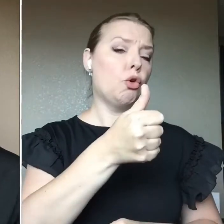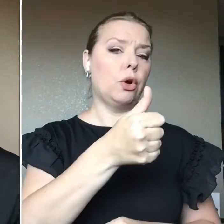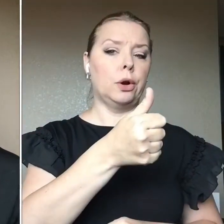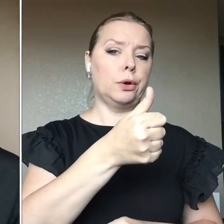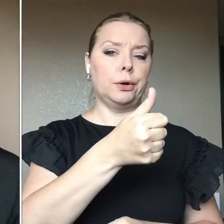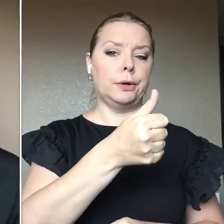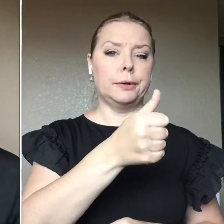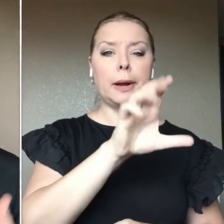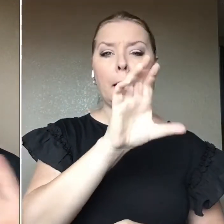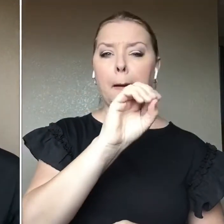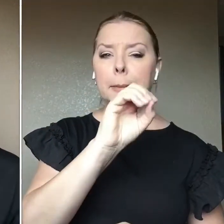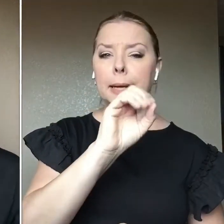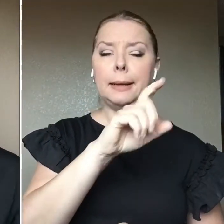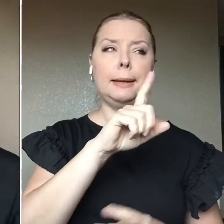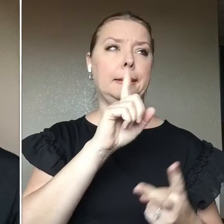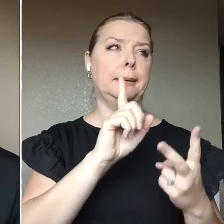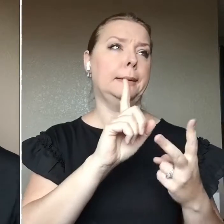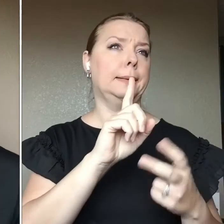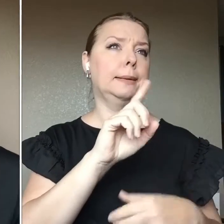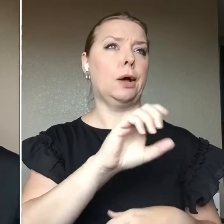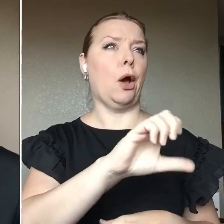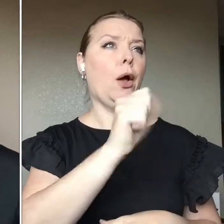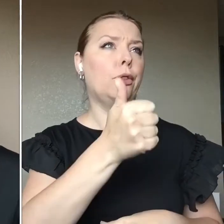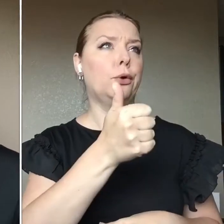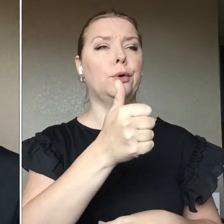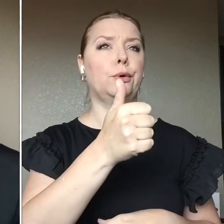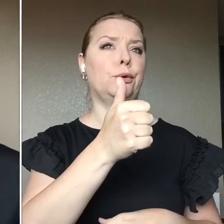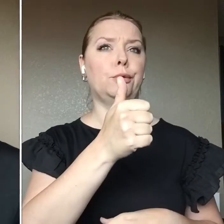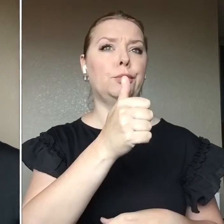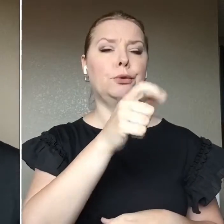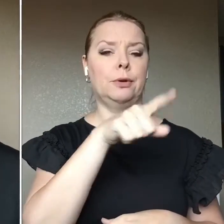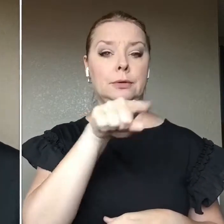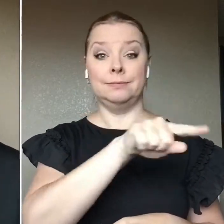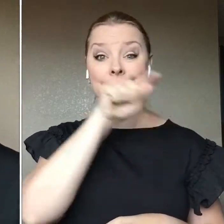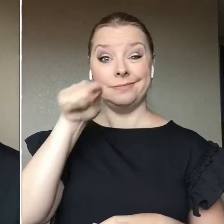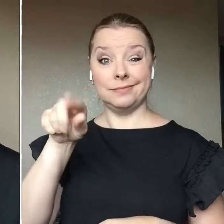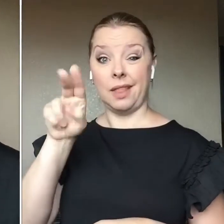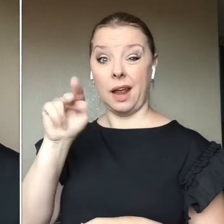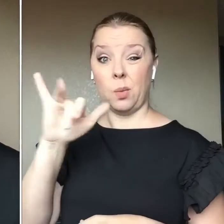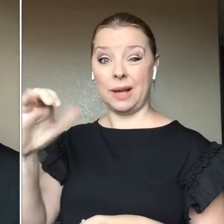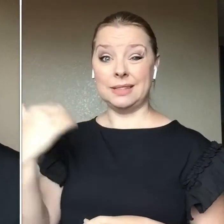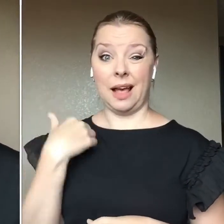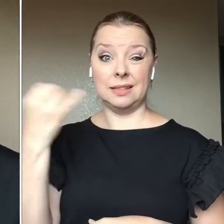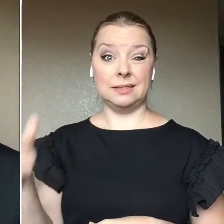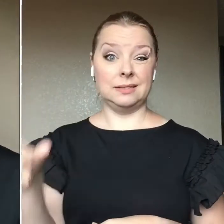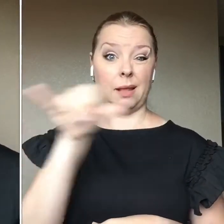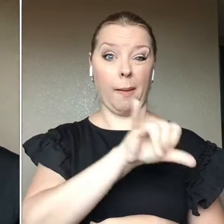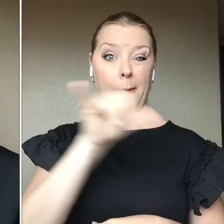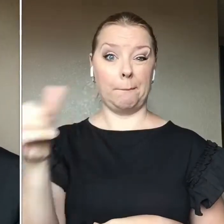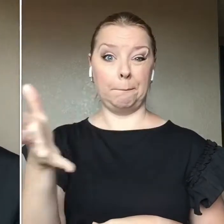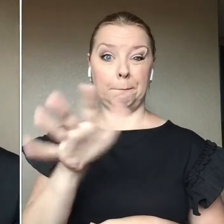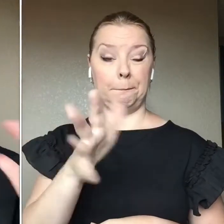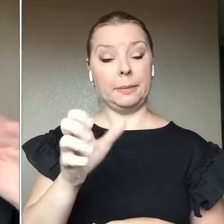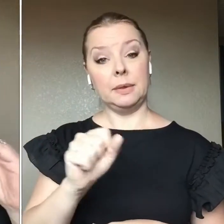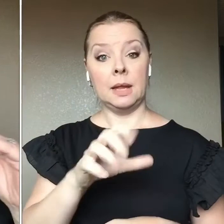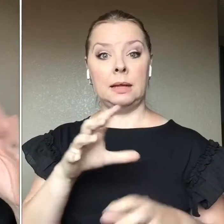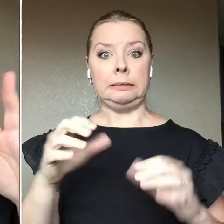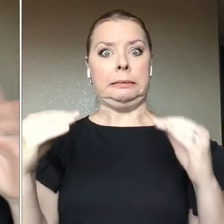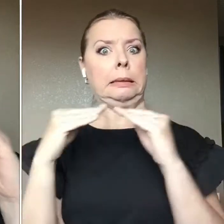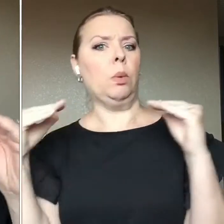brand or another company, they have a version of it. And quite often they're pretty good. Like they have, it seems like